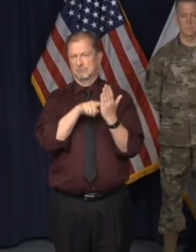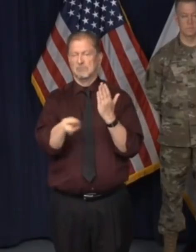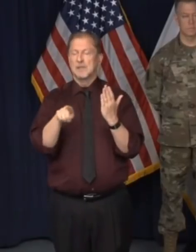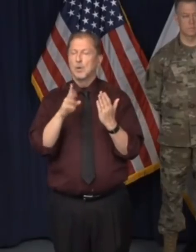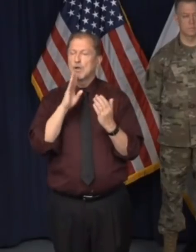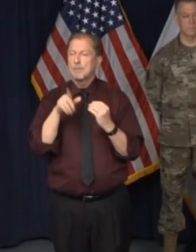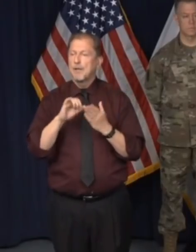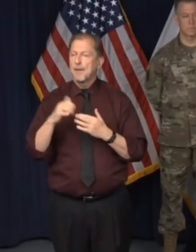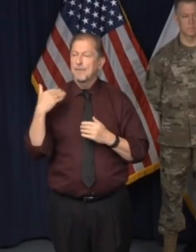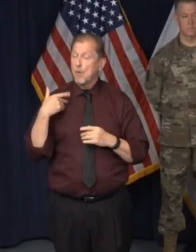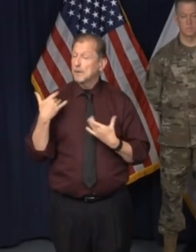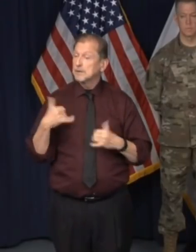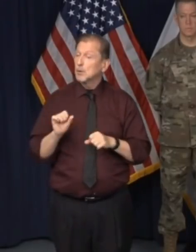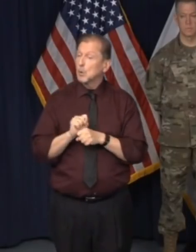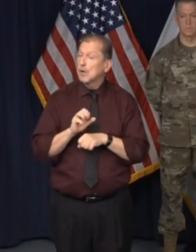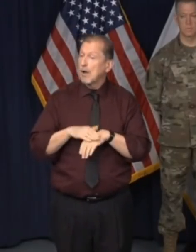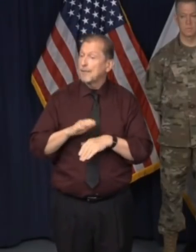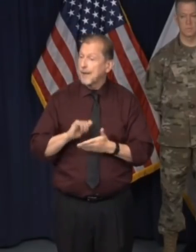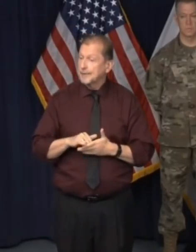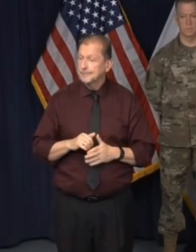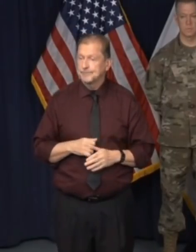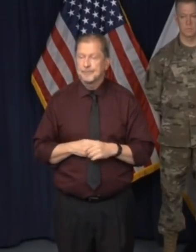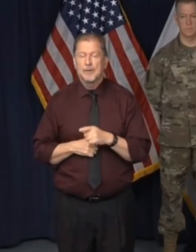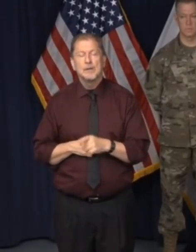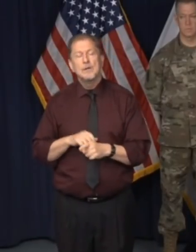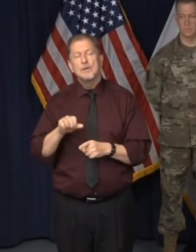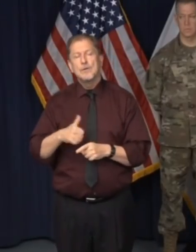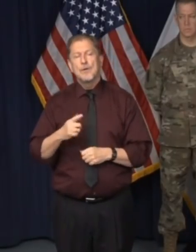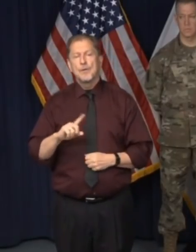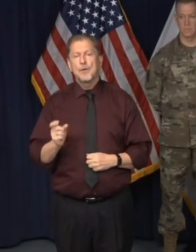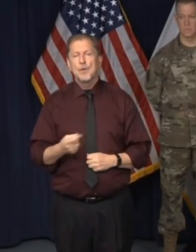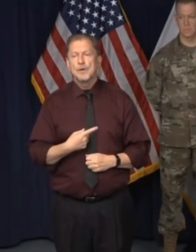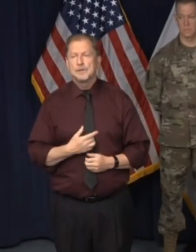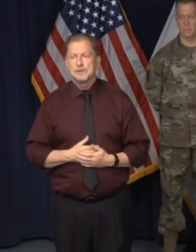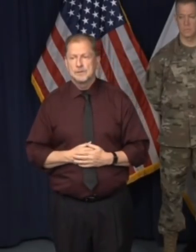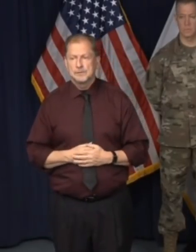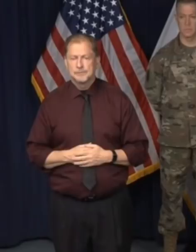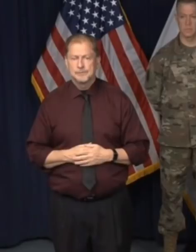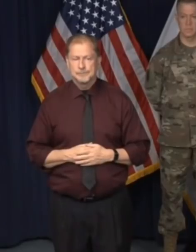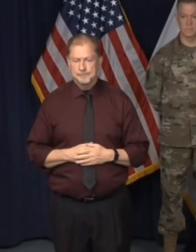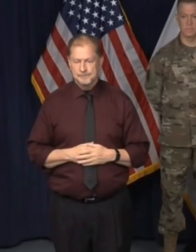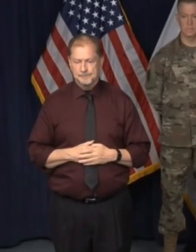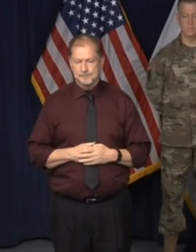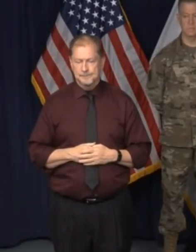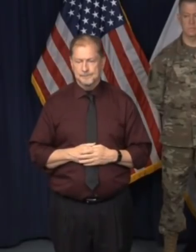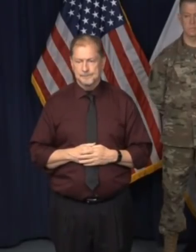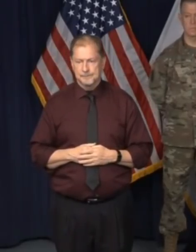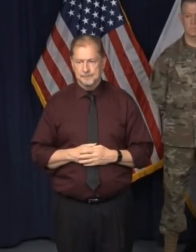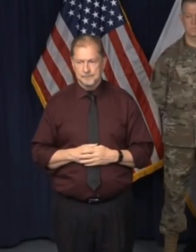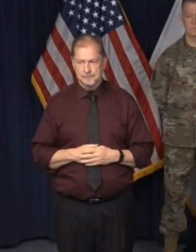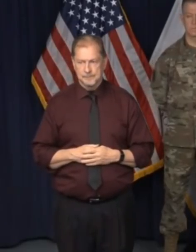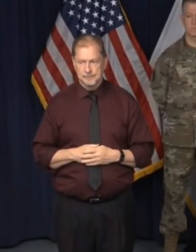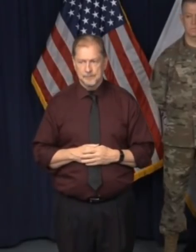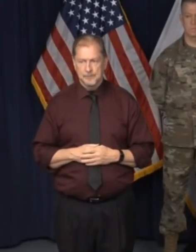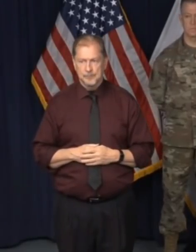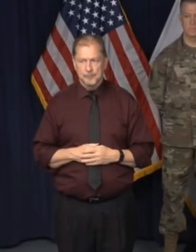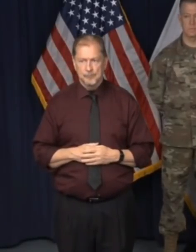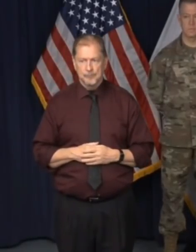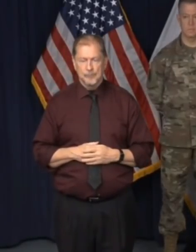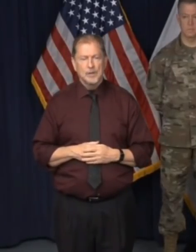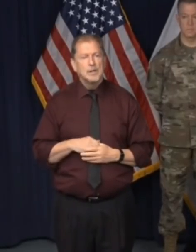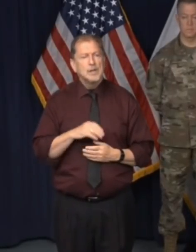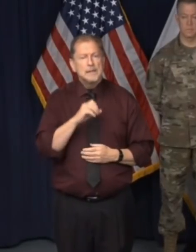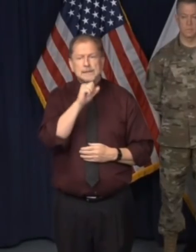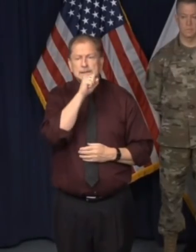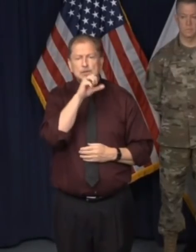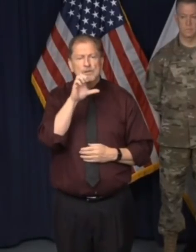day. I mean, I will continue to work on that. And finally, very quickly piggybacking on what Marianne and Liz asked about it. It comes to seniors